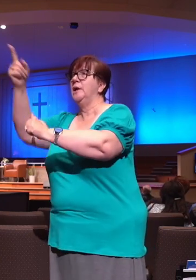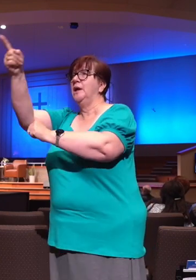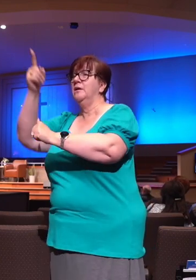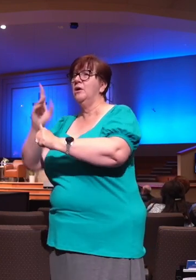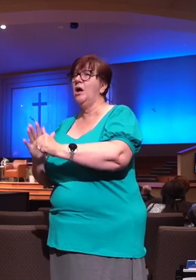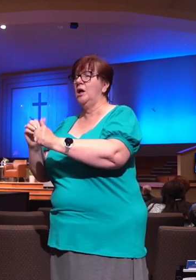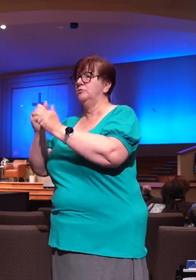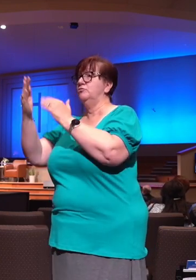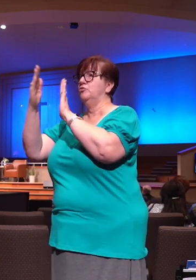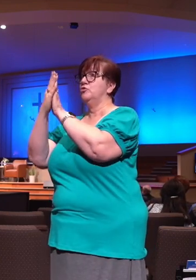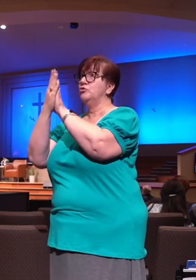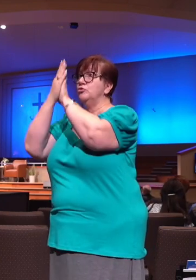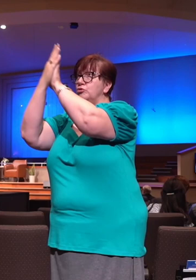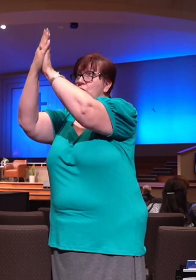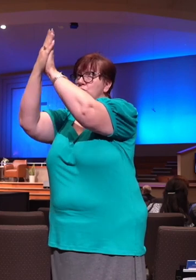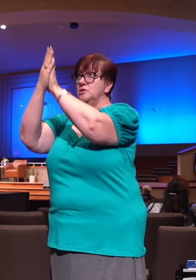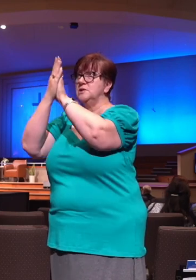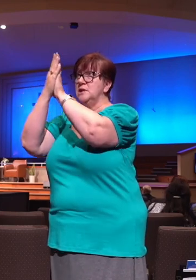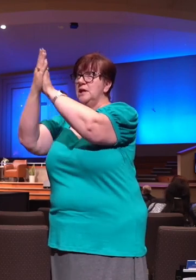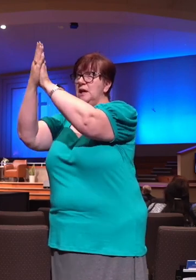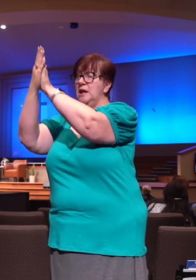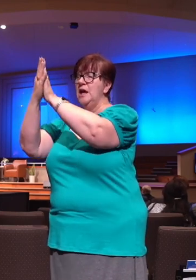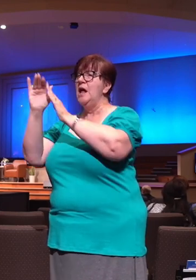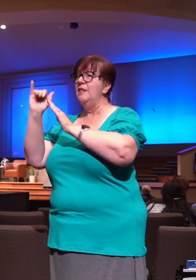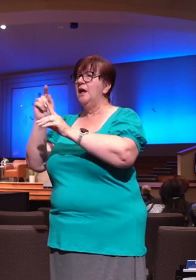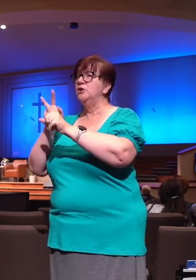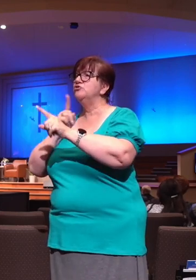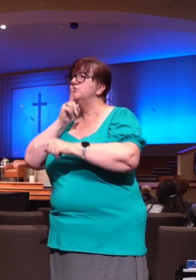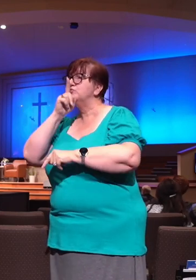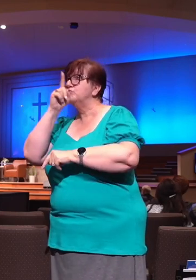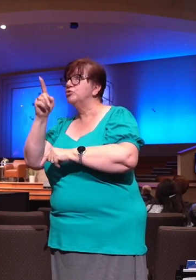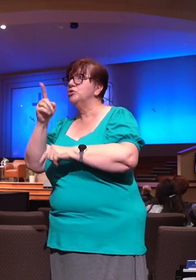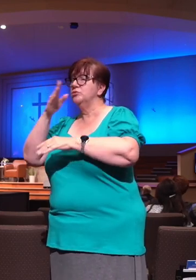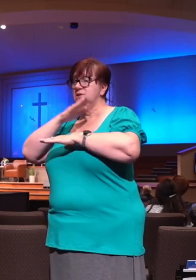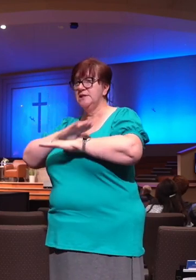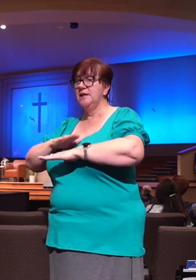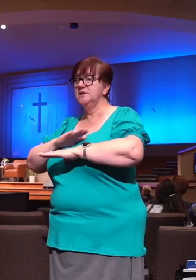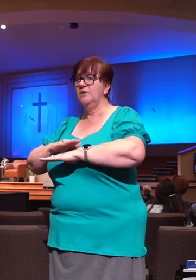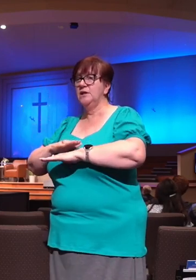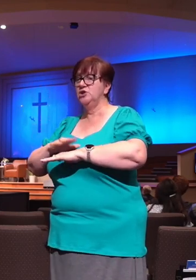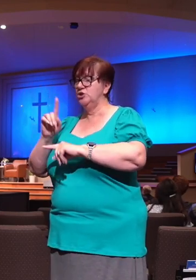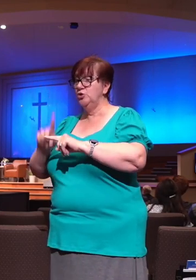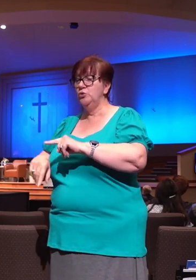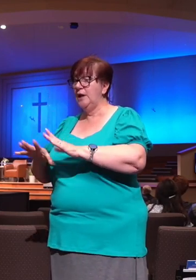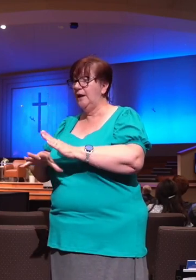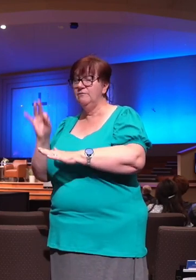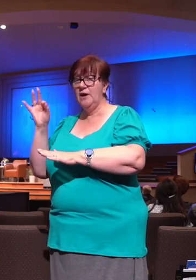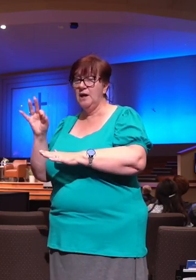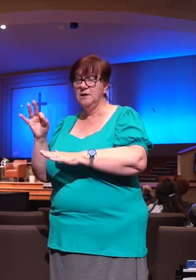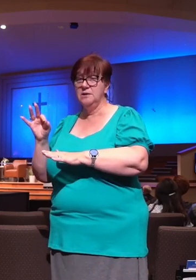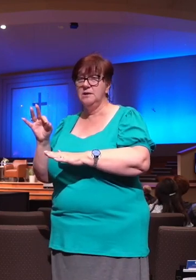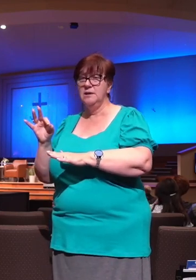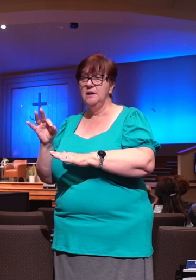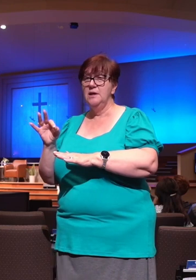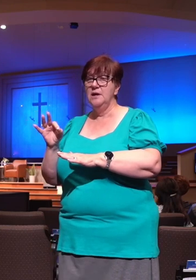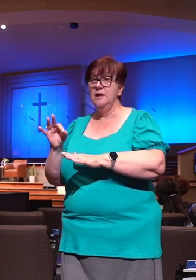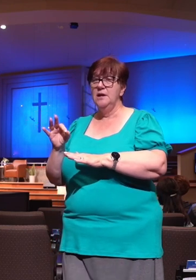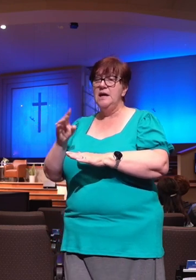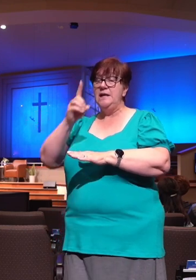provision and satisfaction and sustenance that only he can bring. So he refuses rightly the cup of the